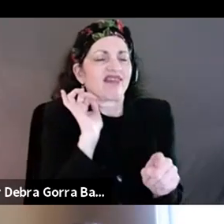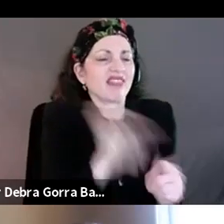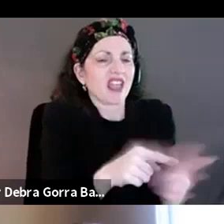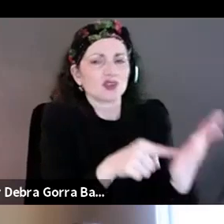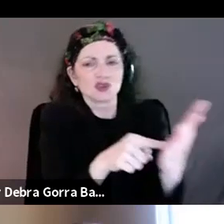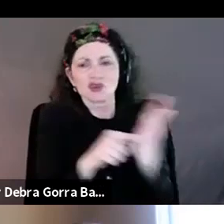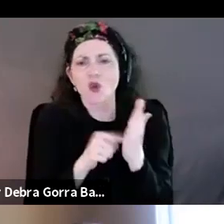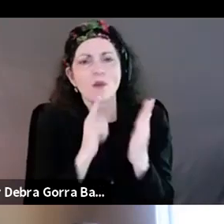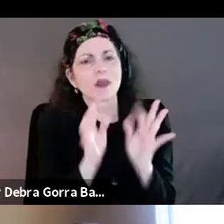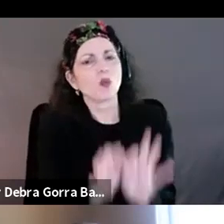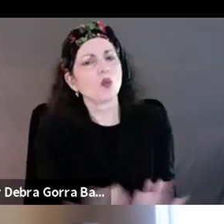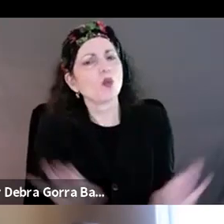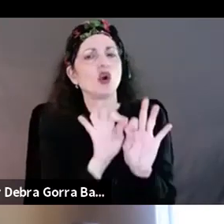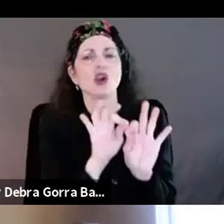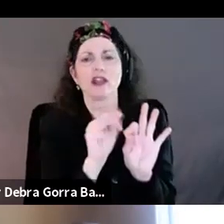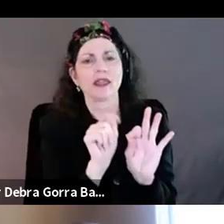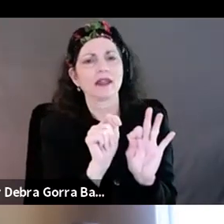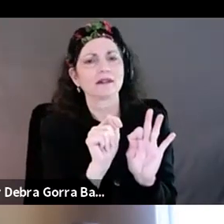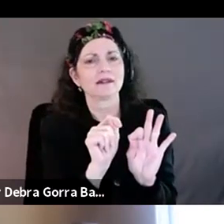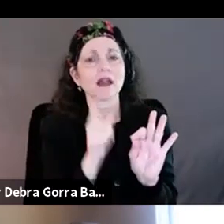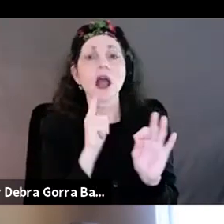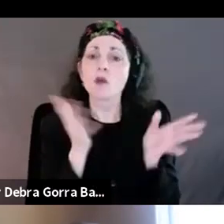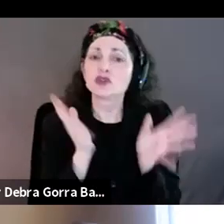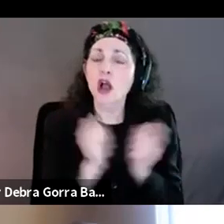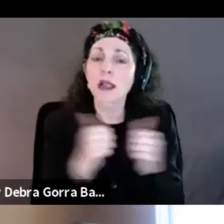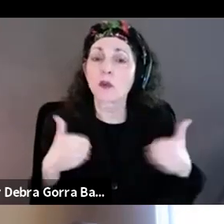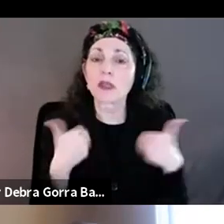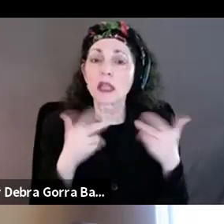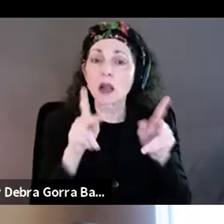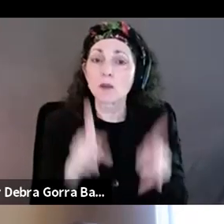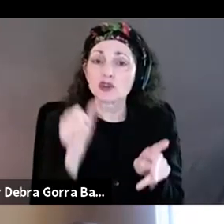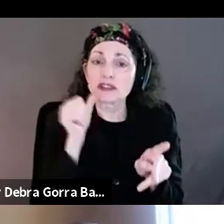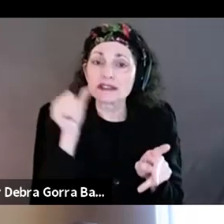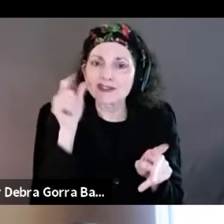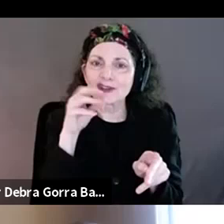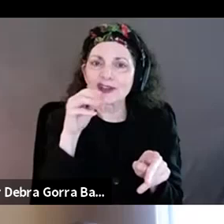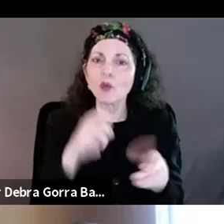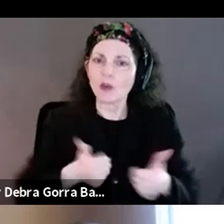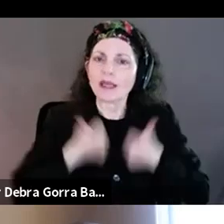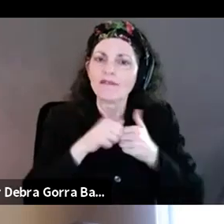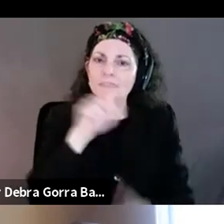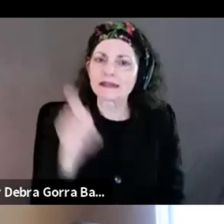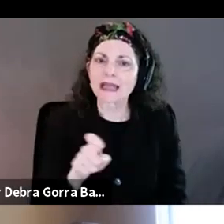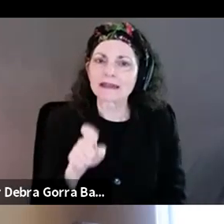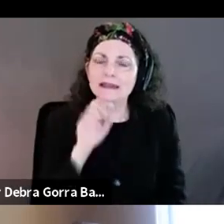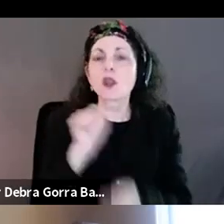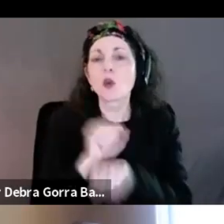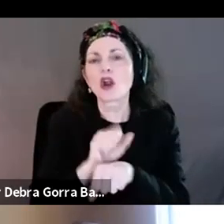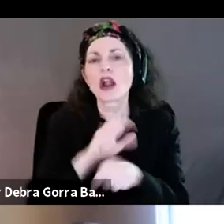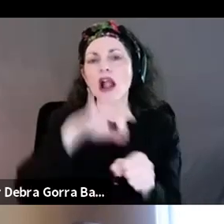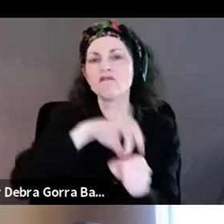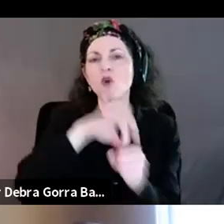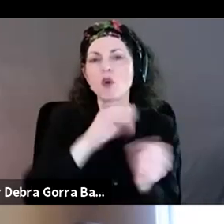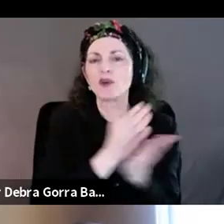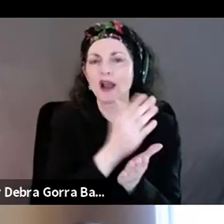who, uh, lives in, in Texas, who is, um, working on, um, some voting rights stuff for disabled people.